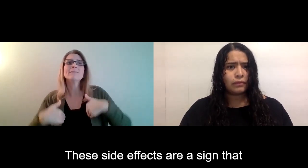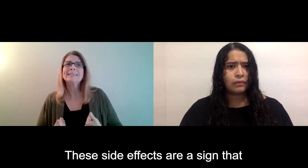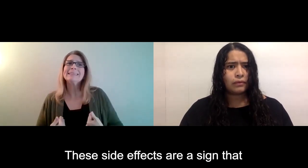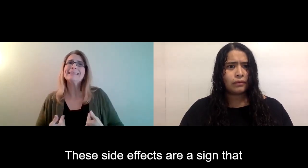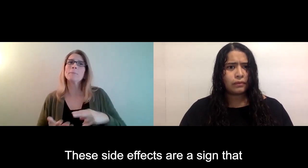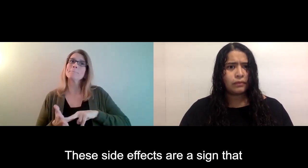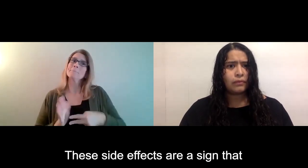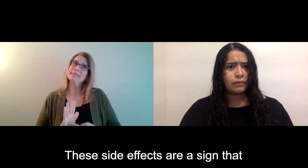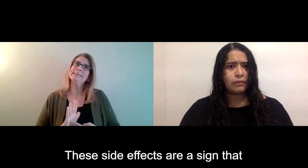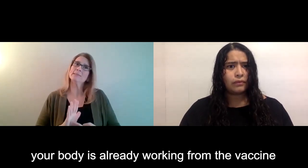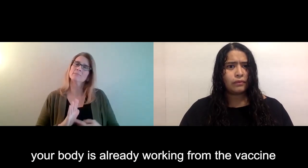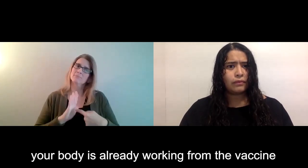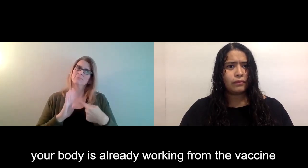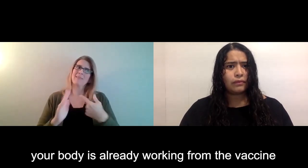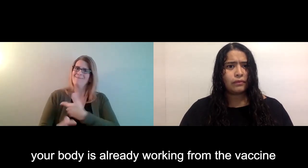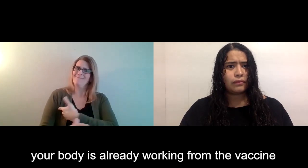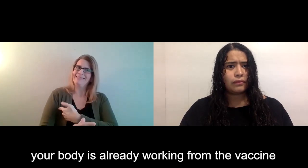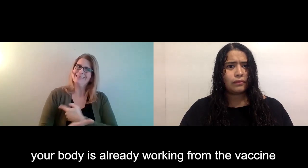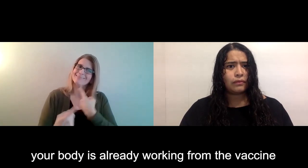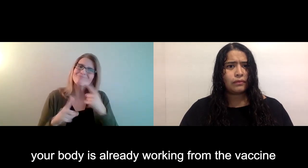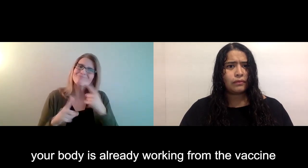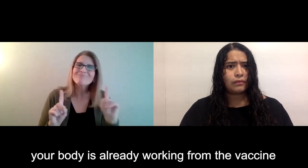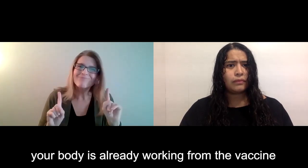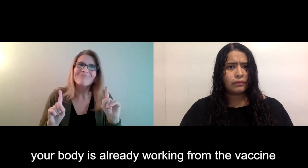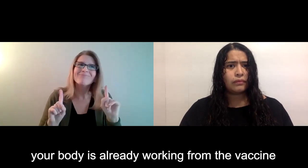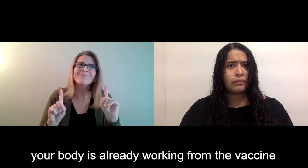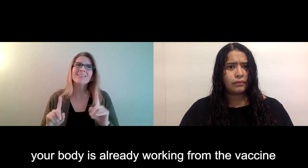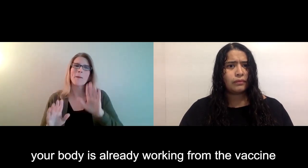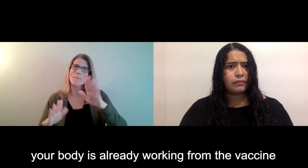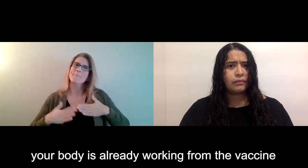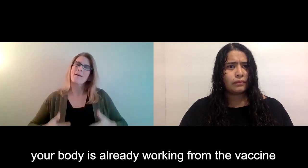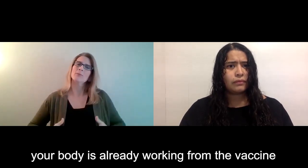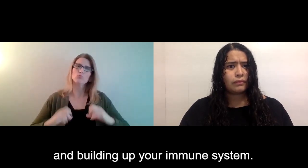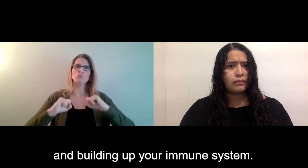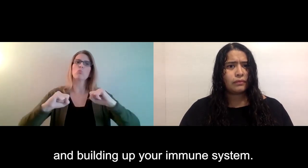from the vaccine and building up your immune system.